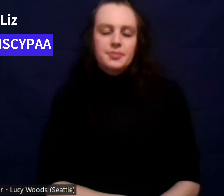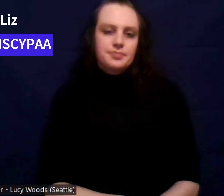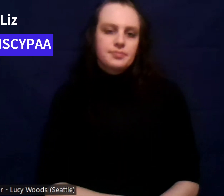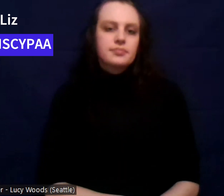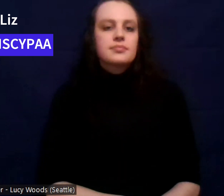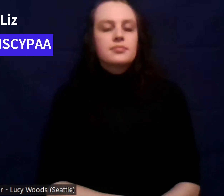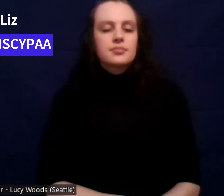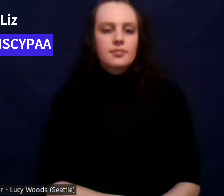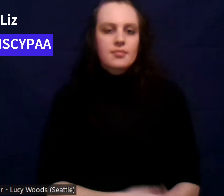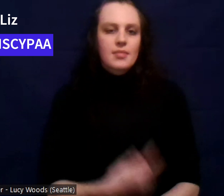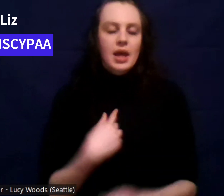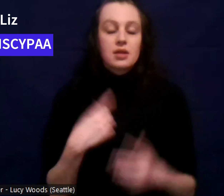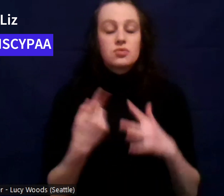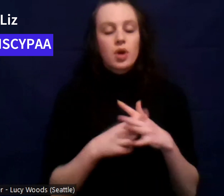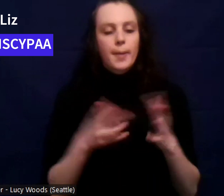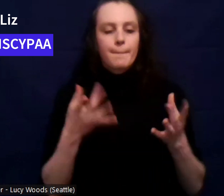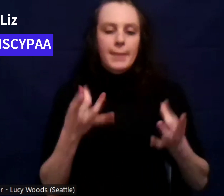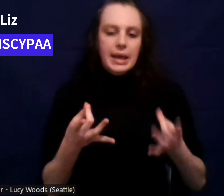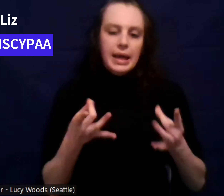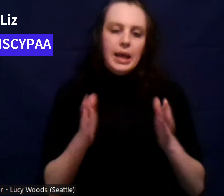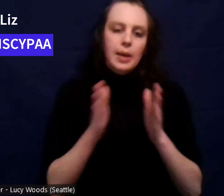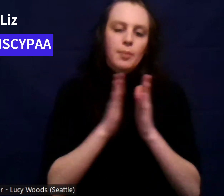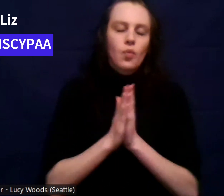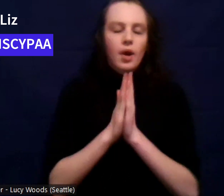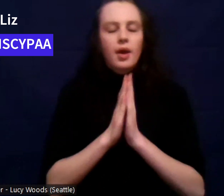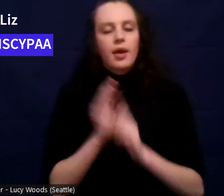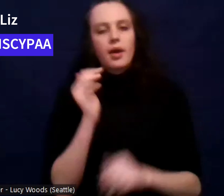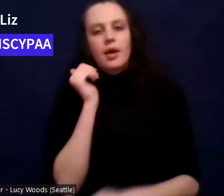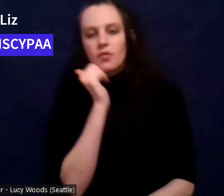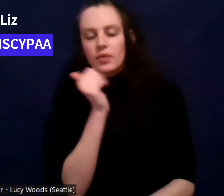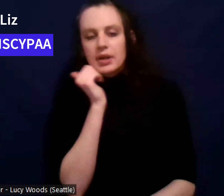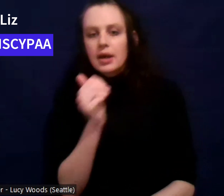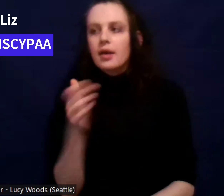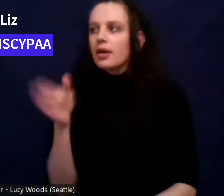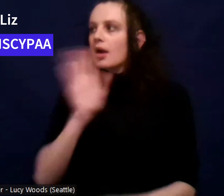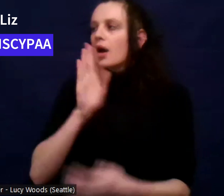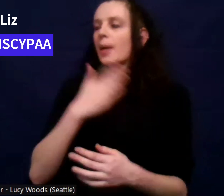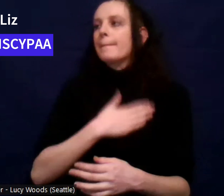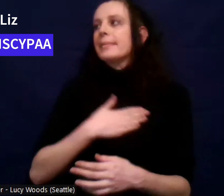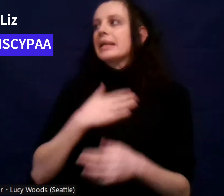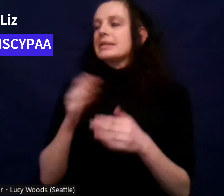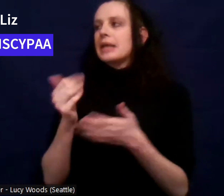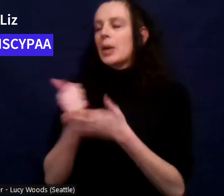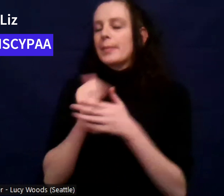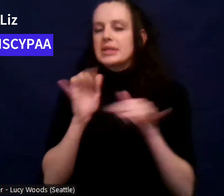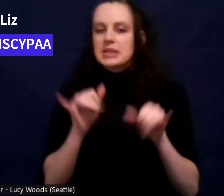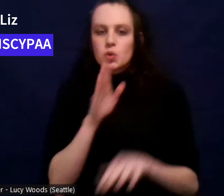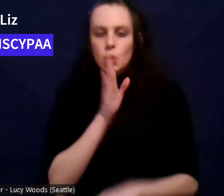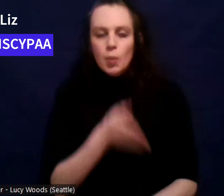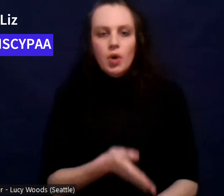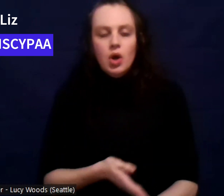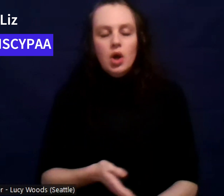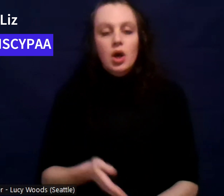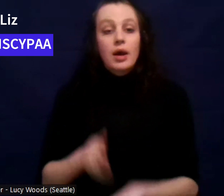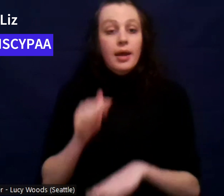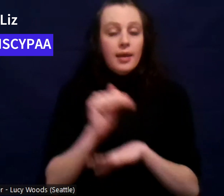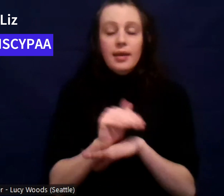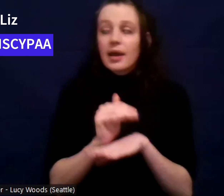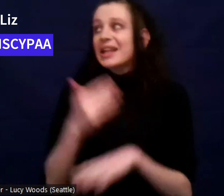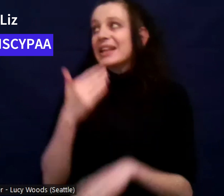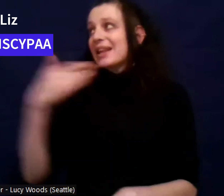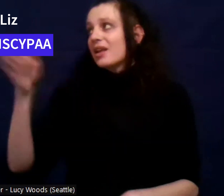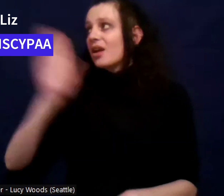started meditating every day. I started praying every morning, God, please keep me sober. Um, and I would thank God at night for keeping me sober.